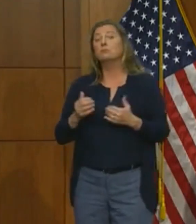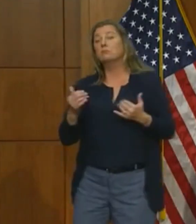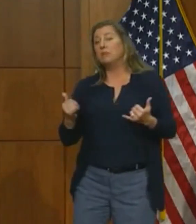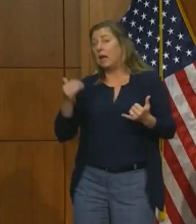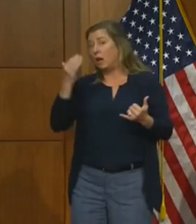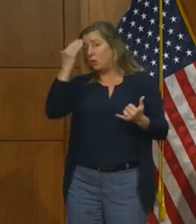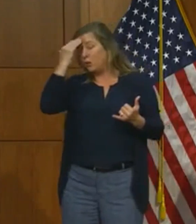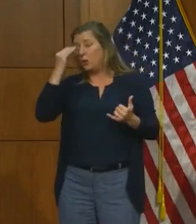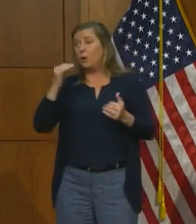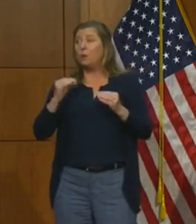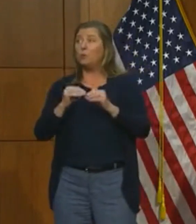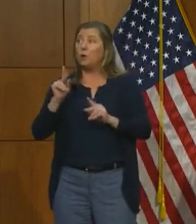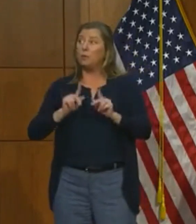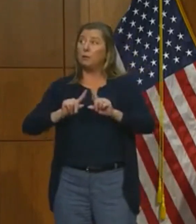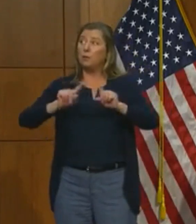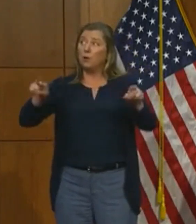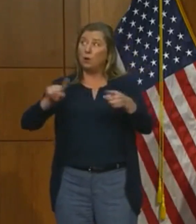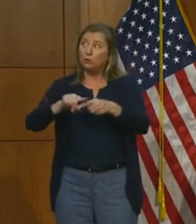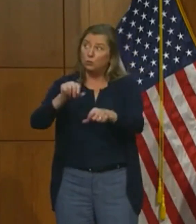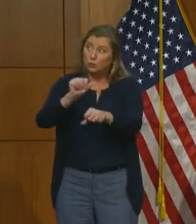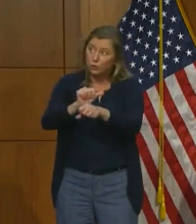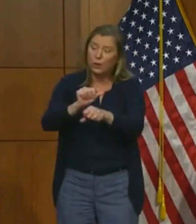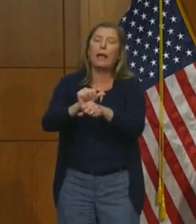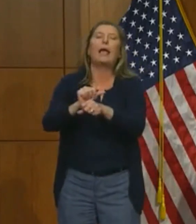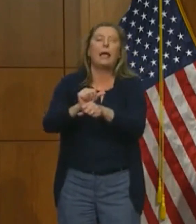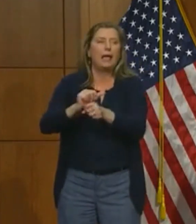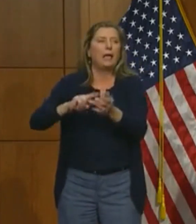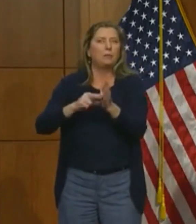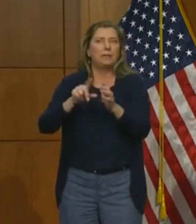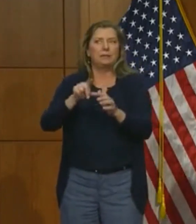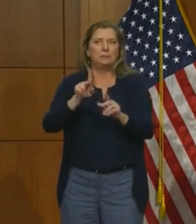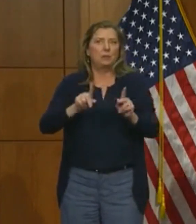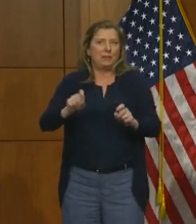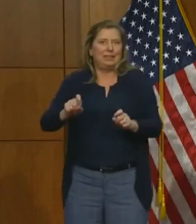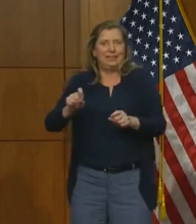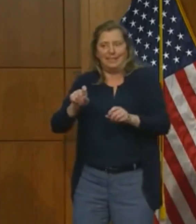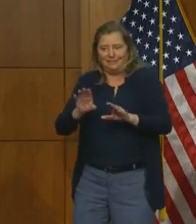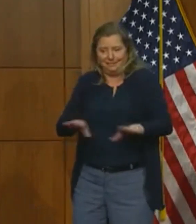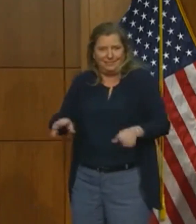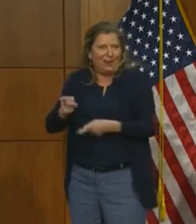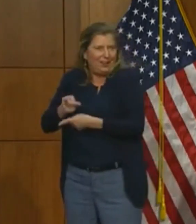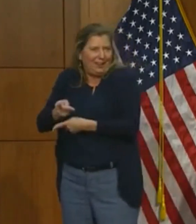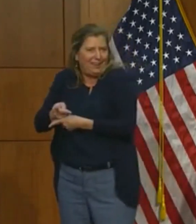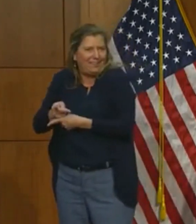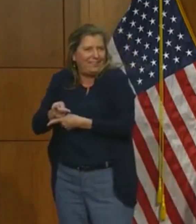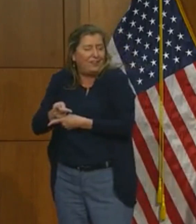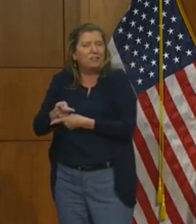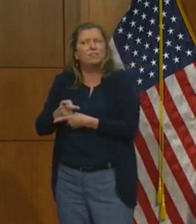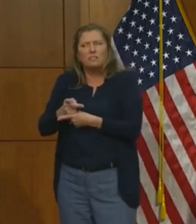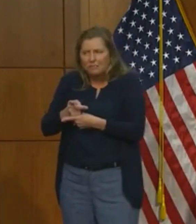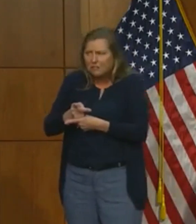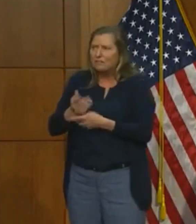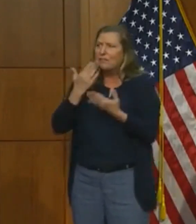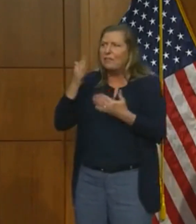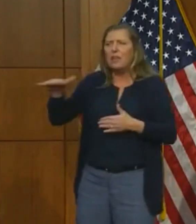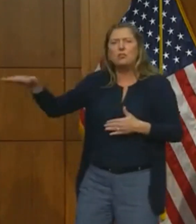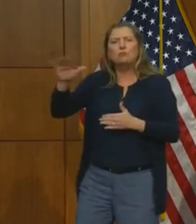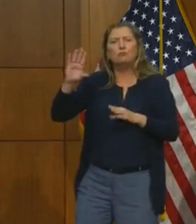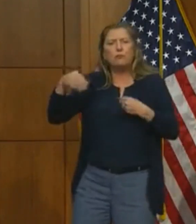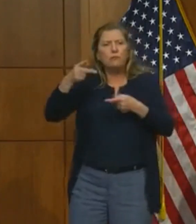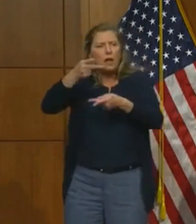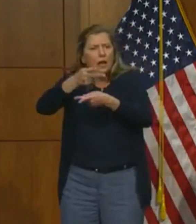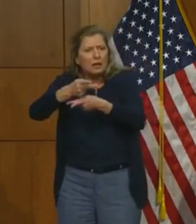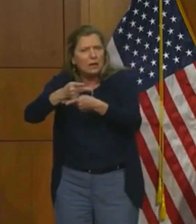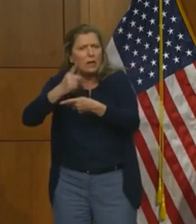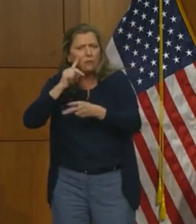more people will need childcare. I want to thank our childcare providers for providing care for the children of